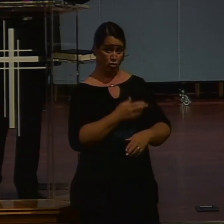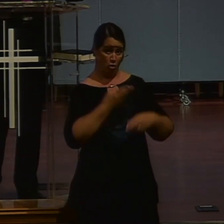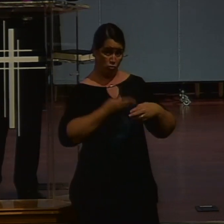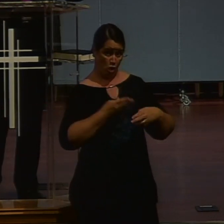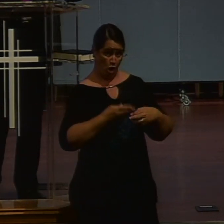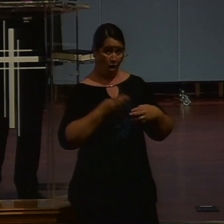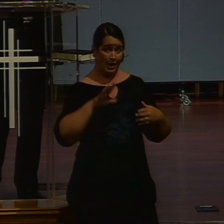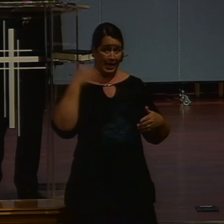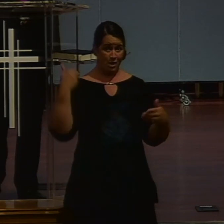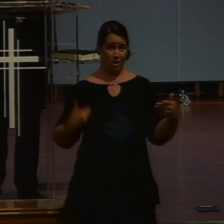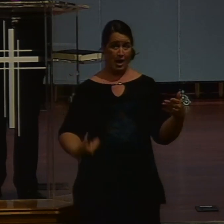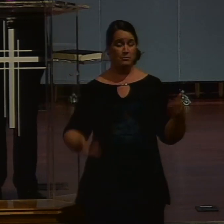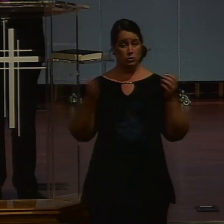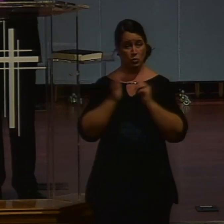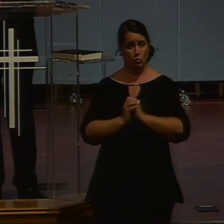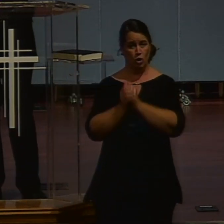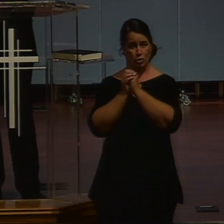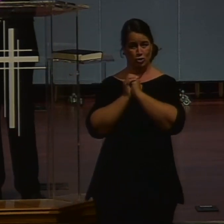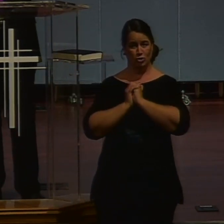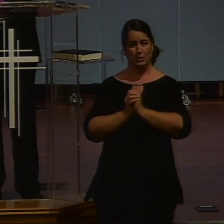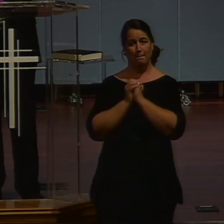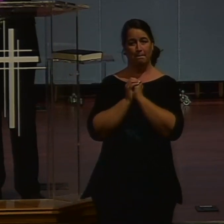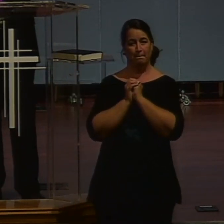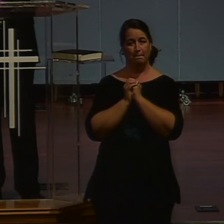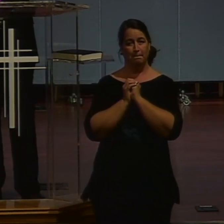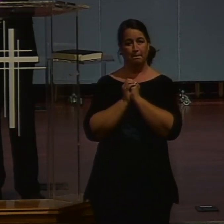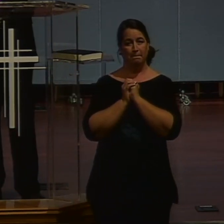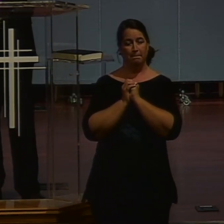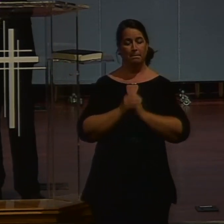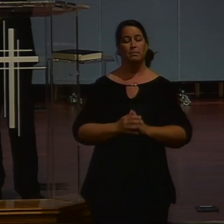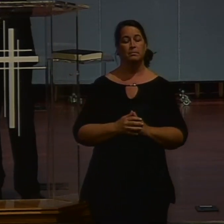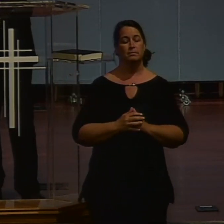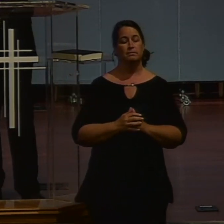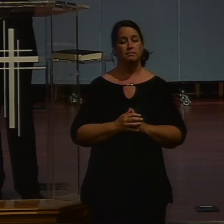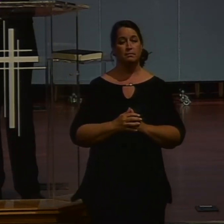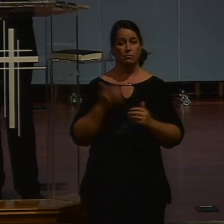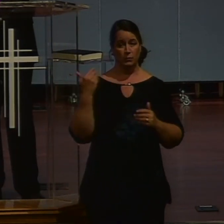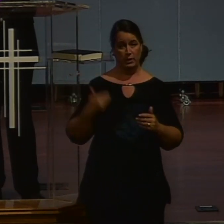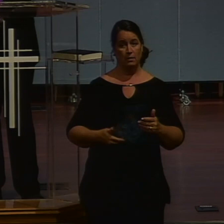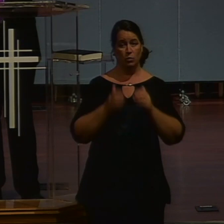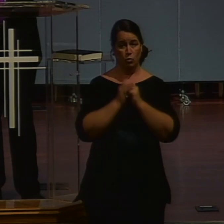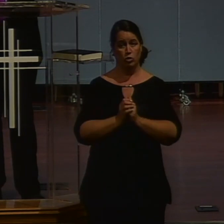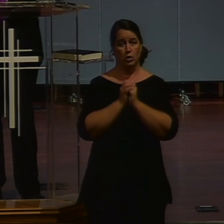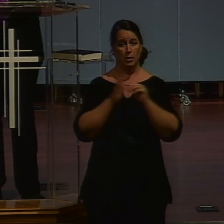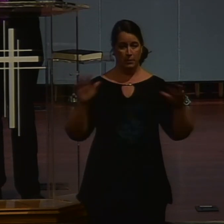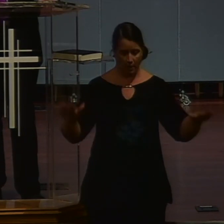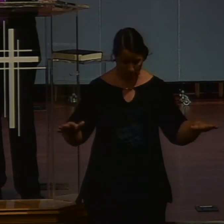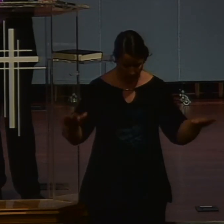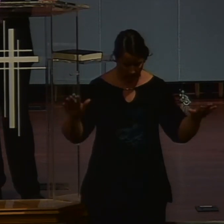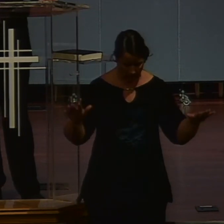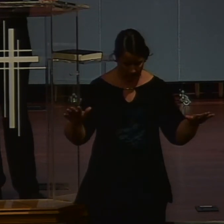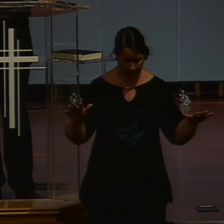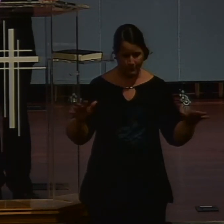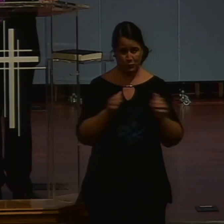us, here I am to worship. A little definition is given in the song, here I am to bow down.